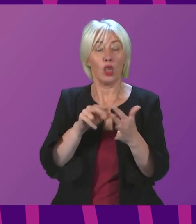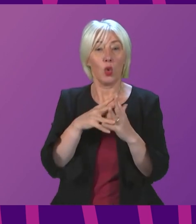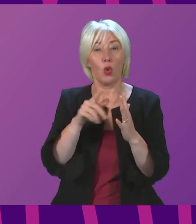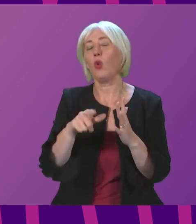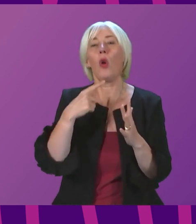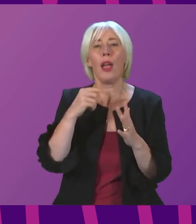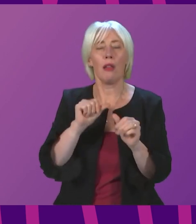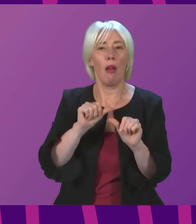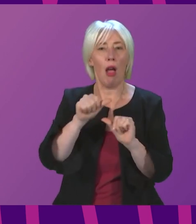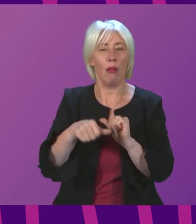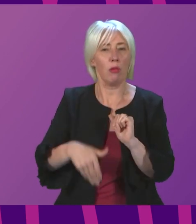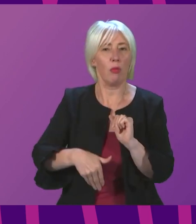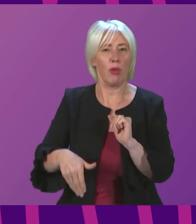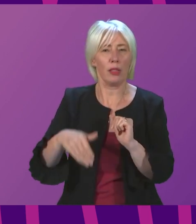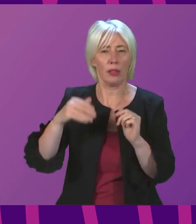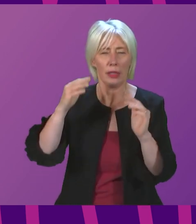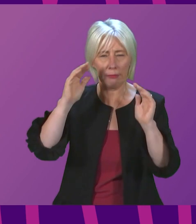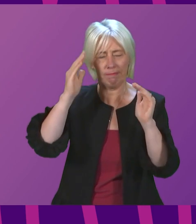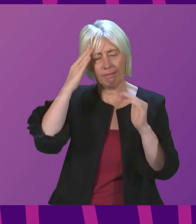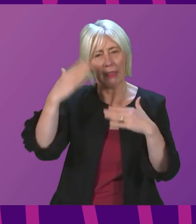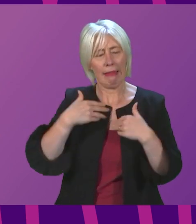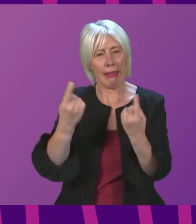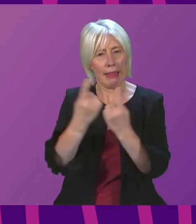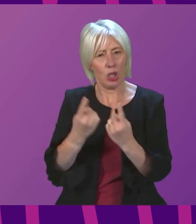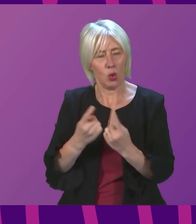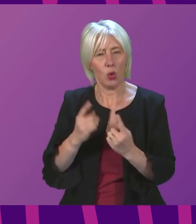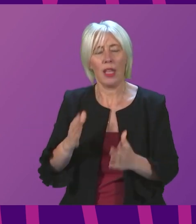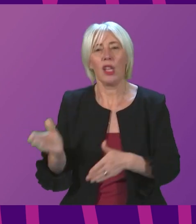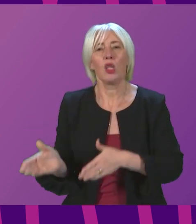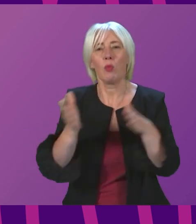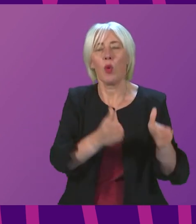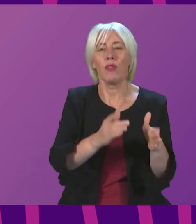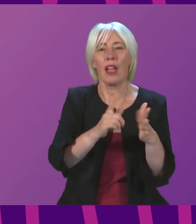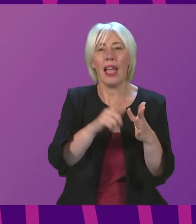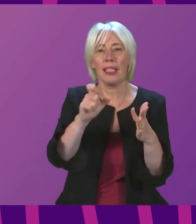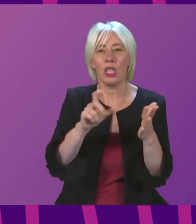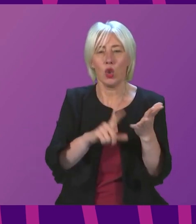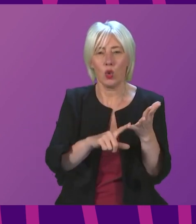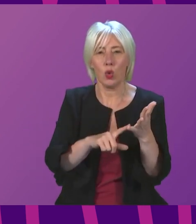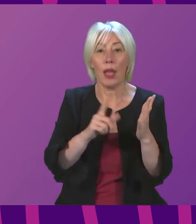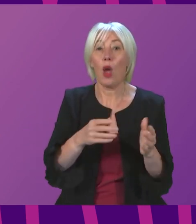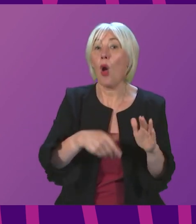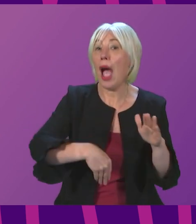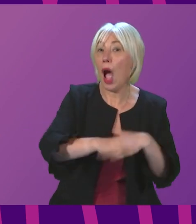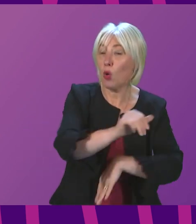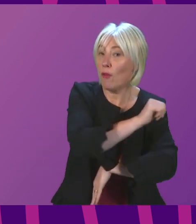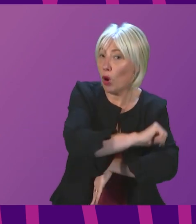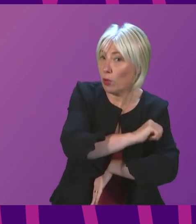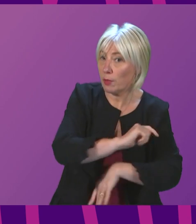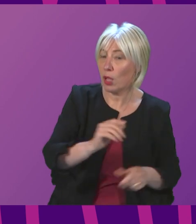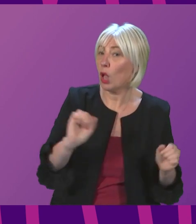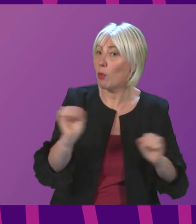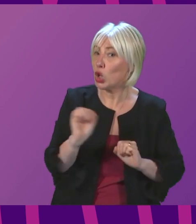psychosis and was eventually moved to ICU. Lesley has been discharged, but has yet to receive occupational